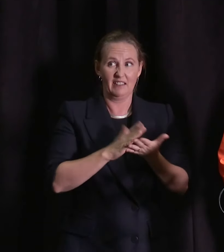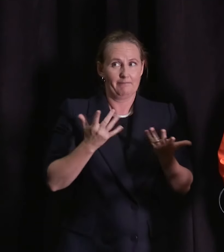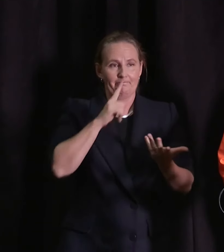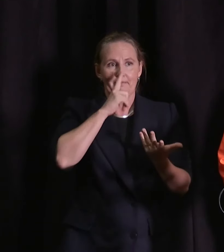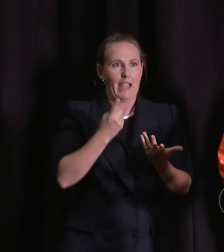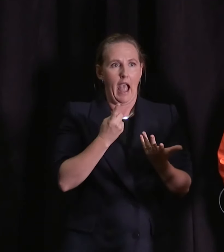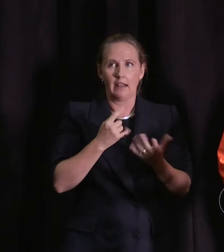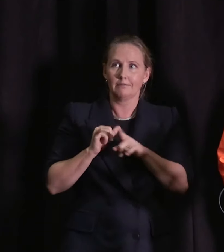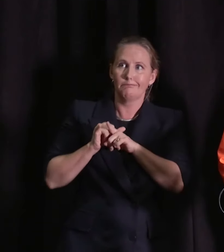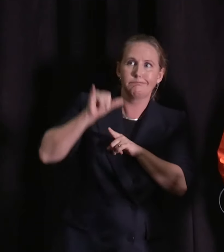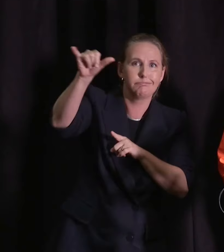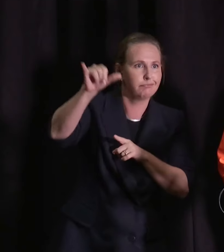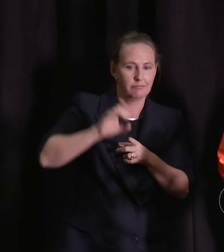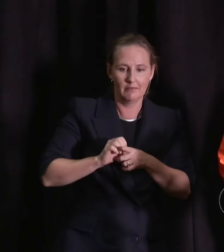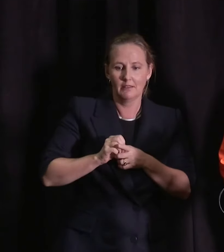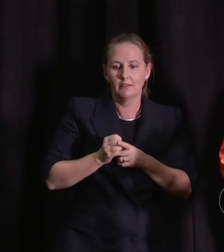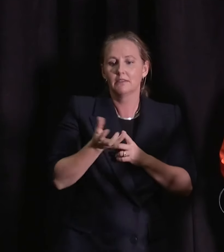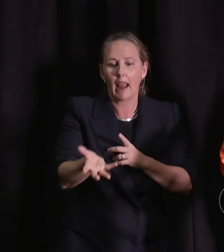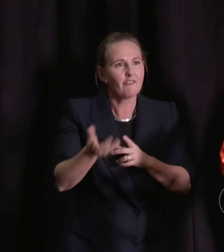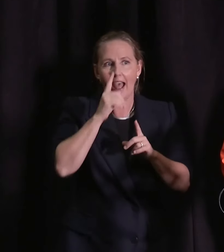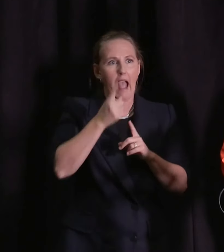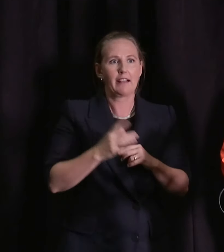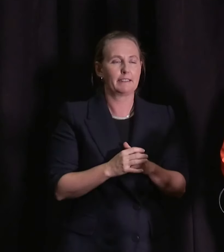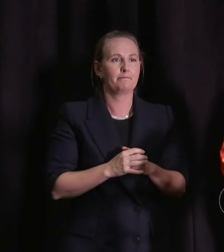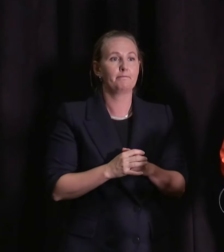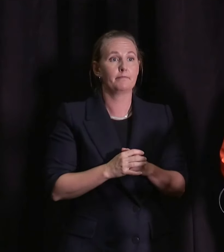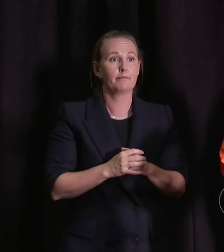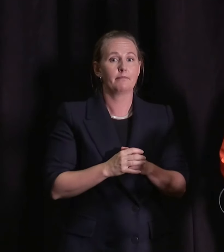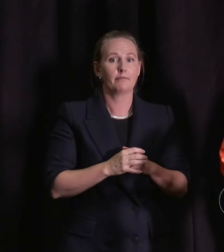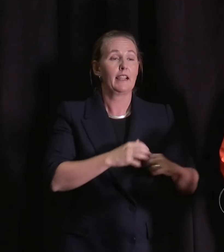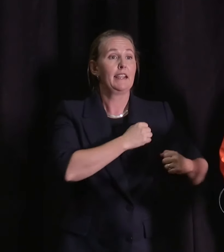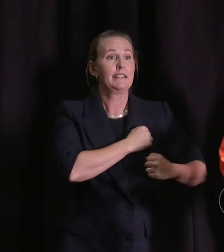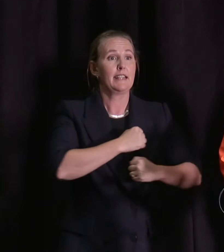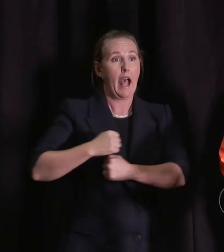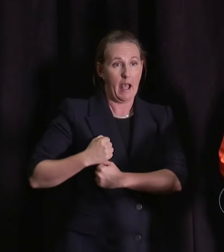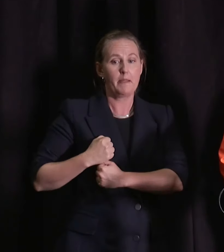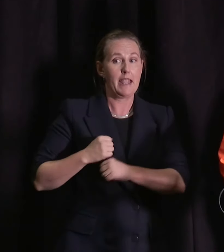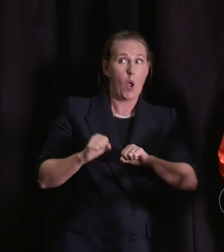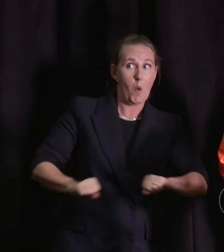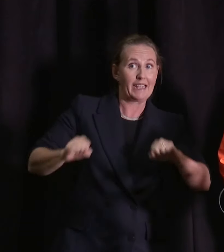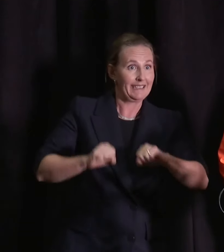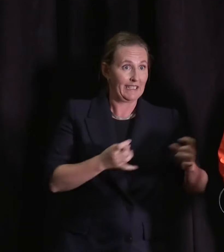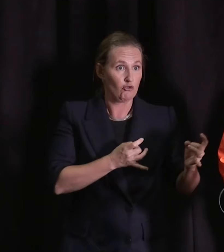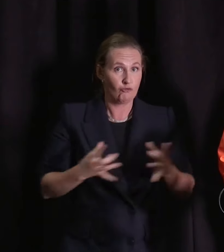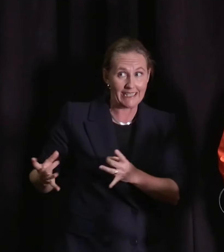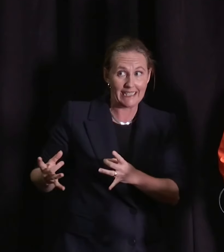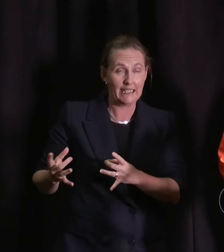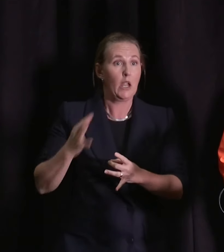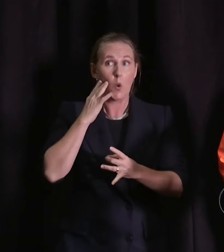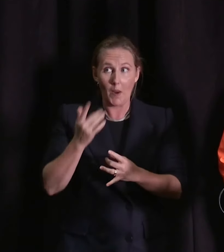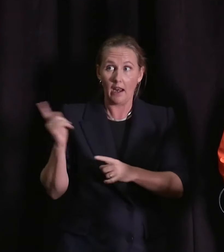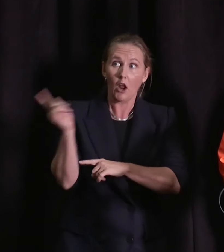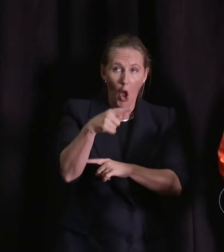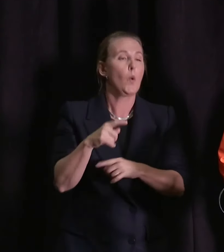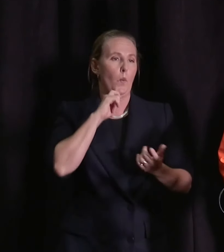can be supplied by air. The Defence Force, the Air Force I know have been on standby. They are ready to go at the point that they are required. Defence